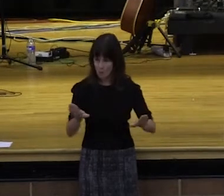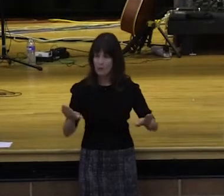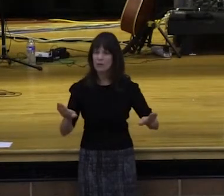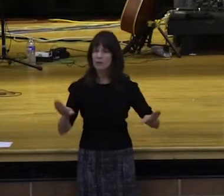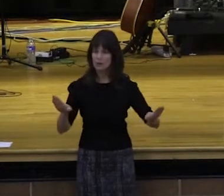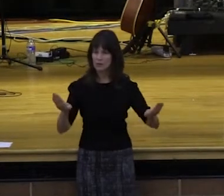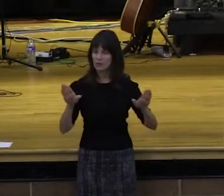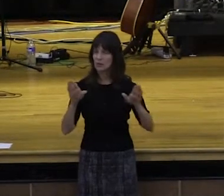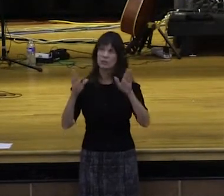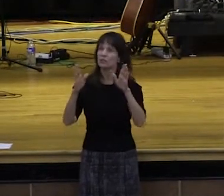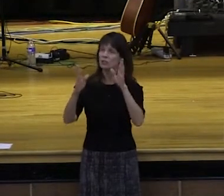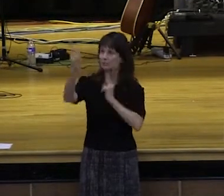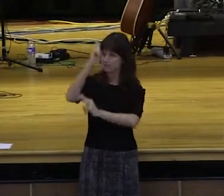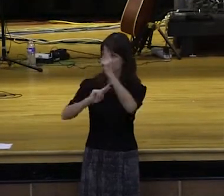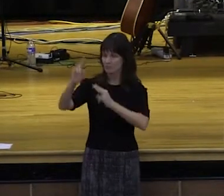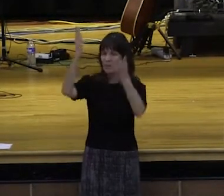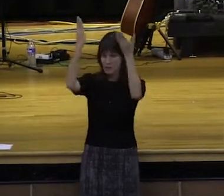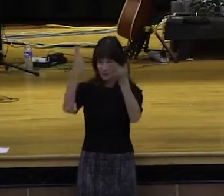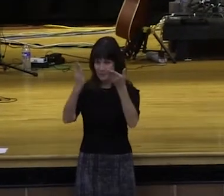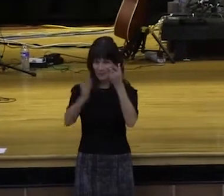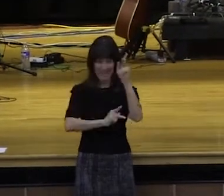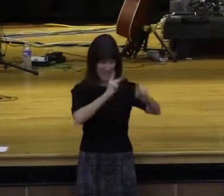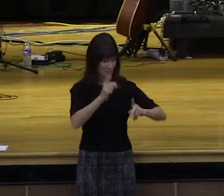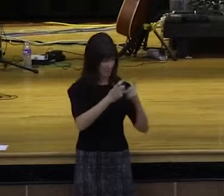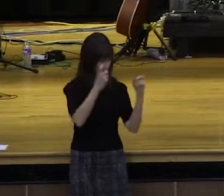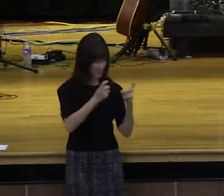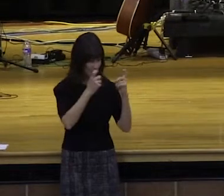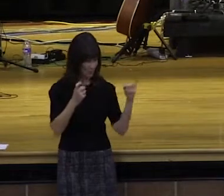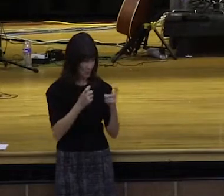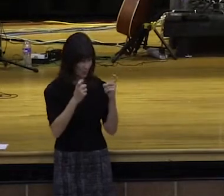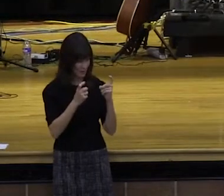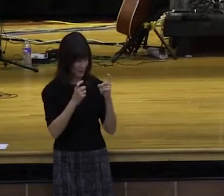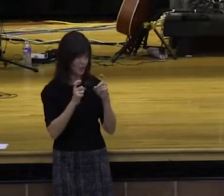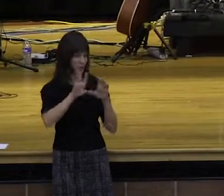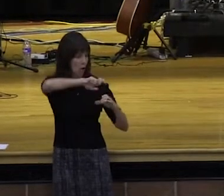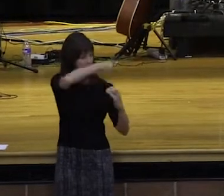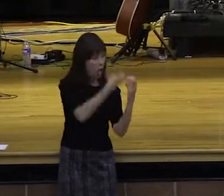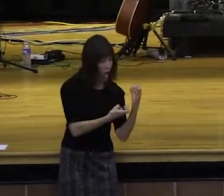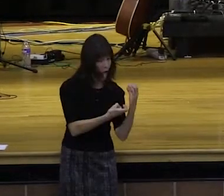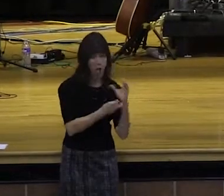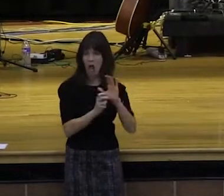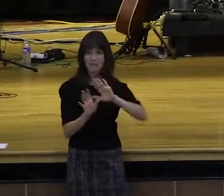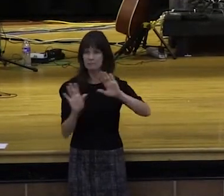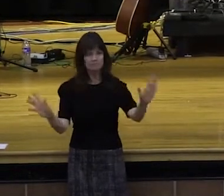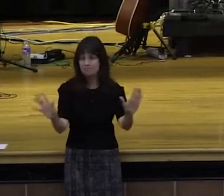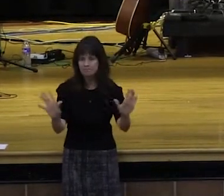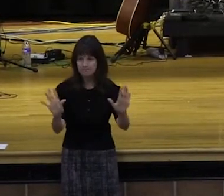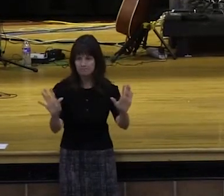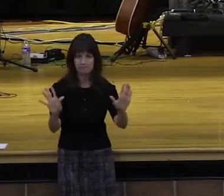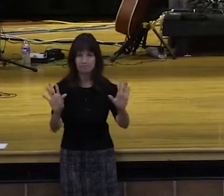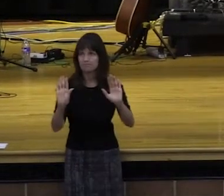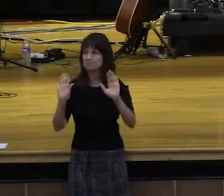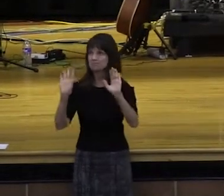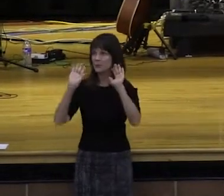And do not be conformed to this world, but be transformed by the renewing of your mind, so that you may be proved what the will of God is, and that which